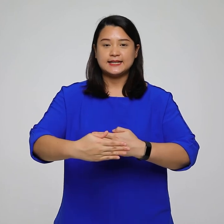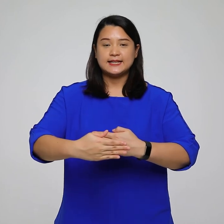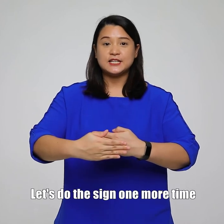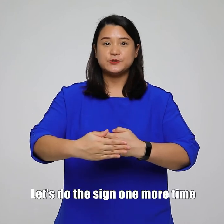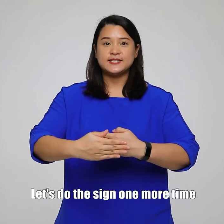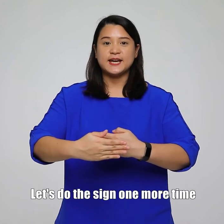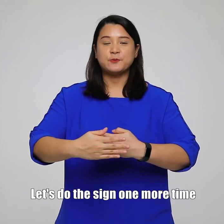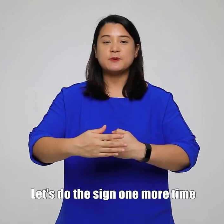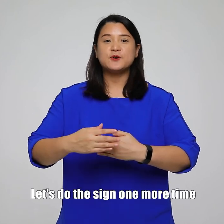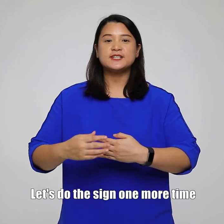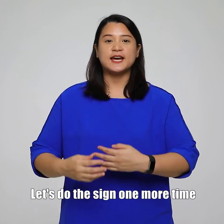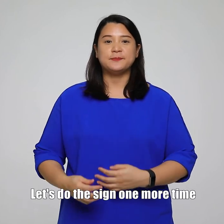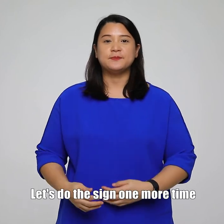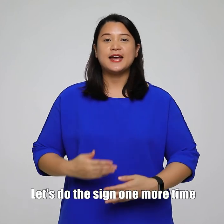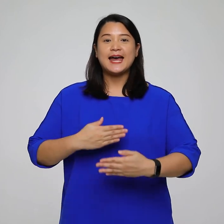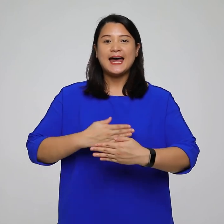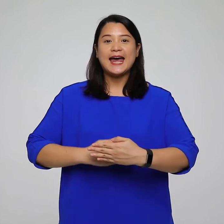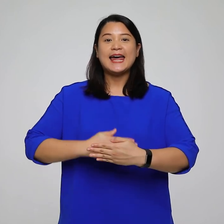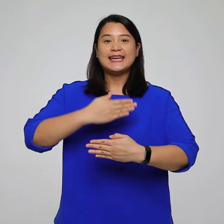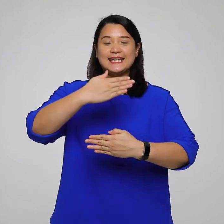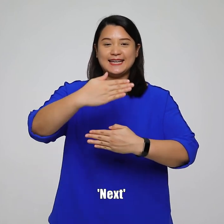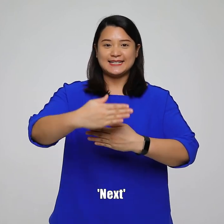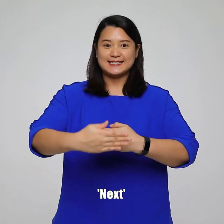Let's do the sign one more time. Next.